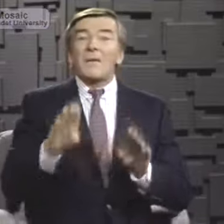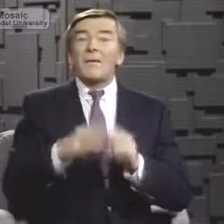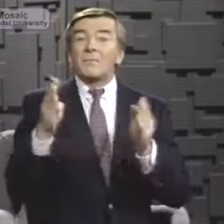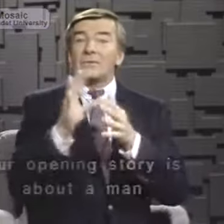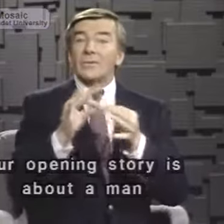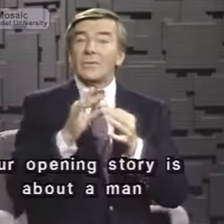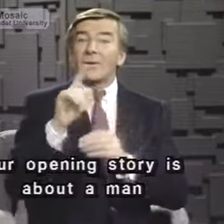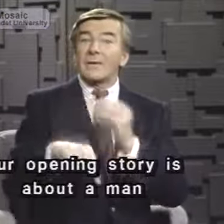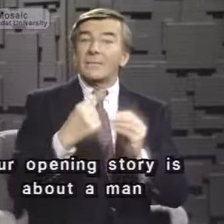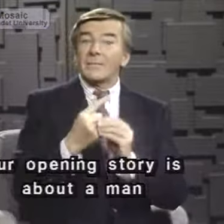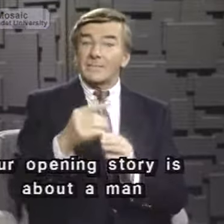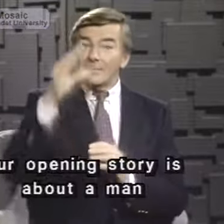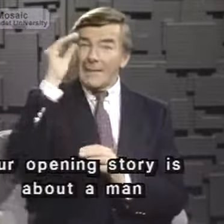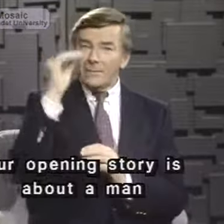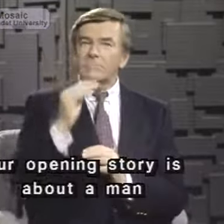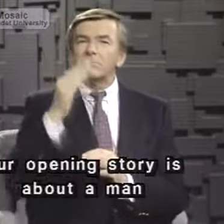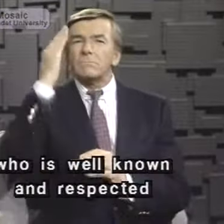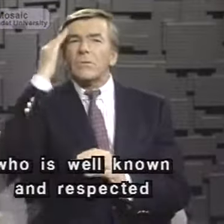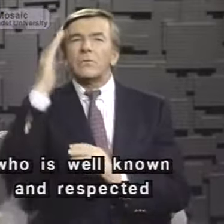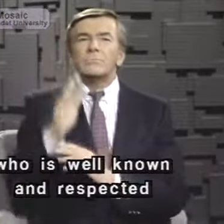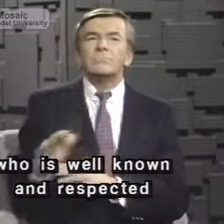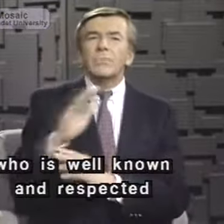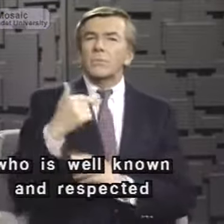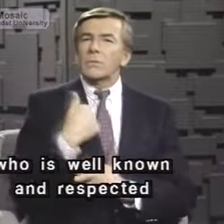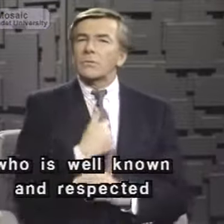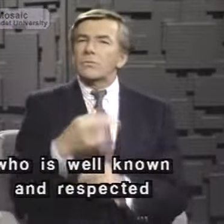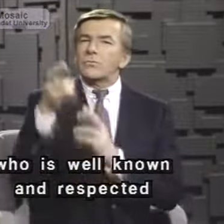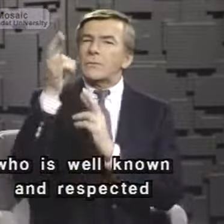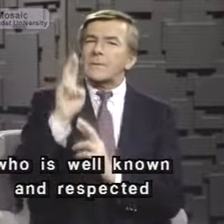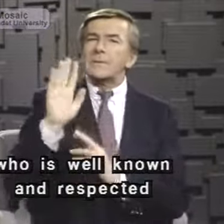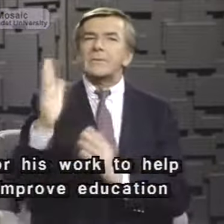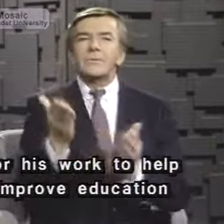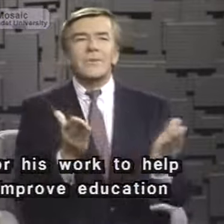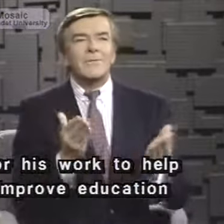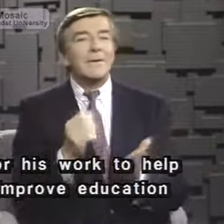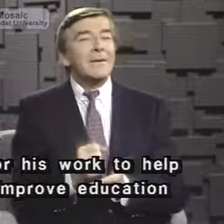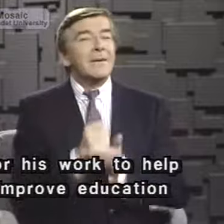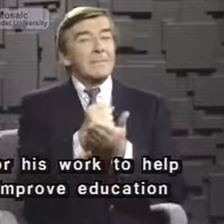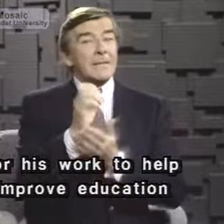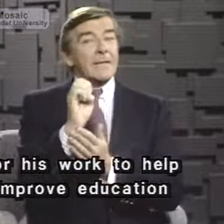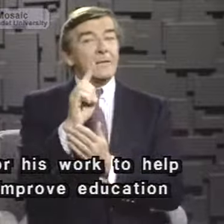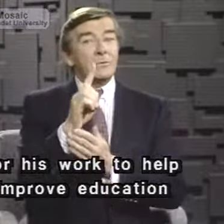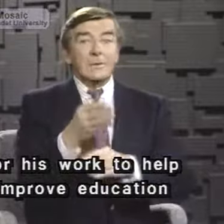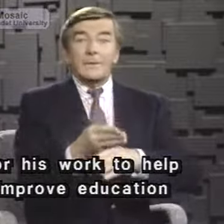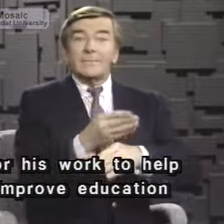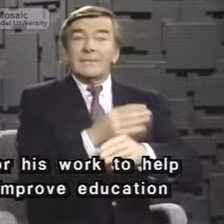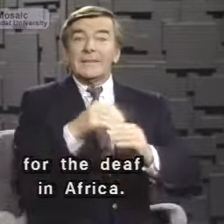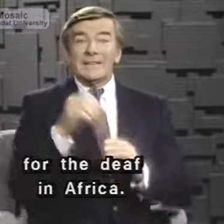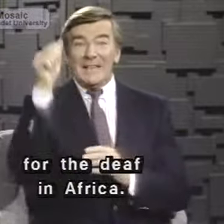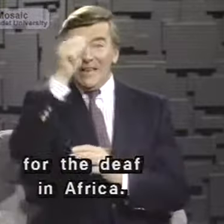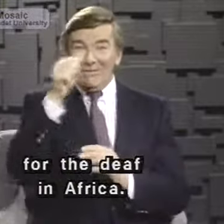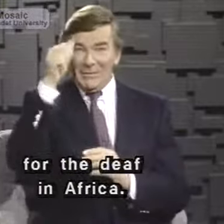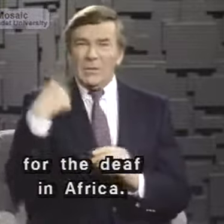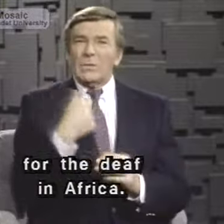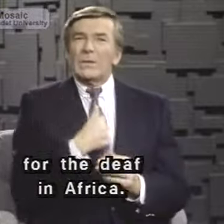Our opening story is about a man who is well known and respected for his work to help improve education for the deaf in Africa.